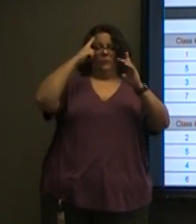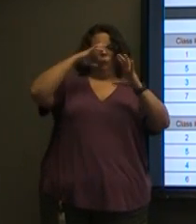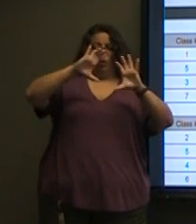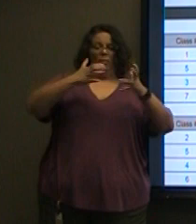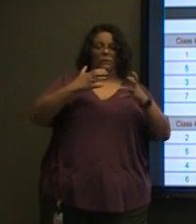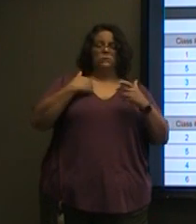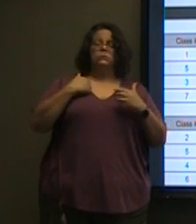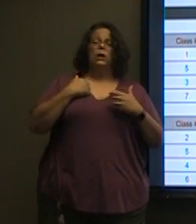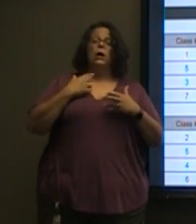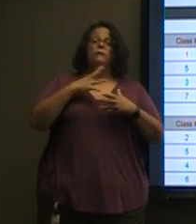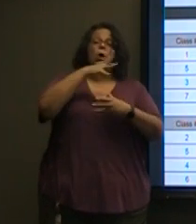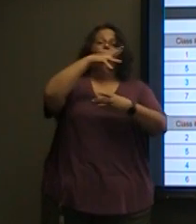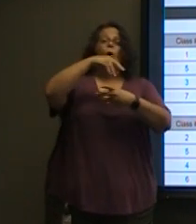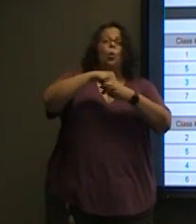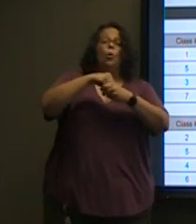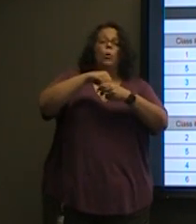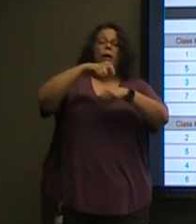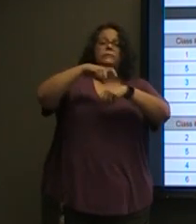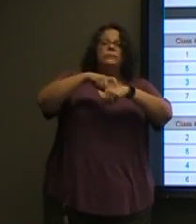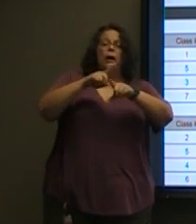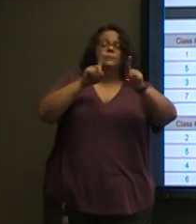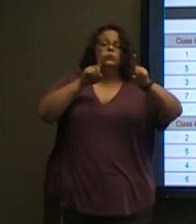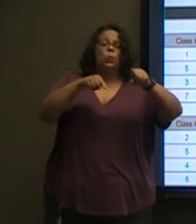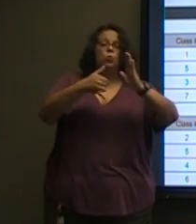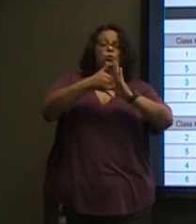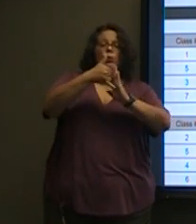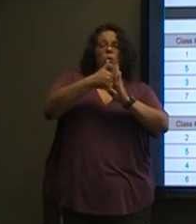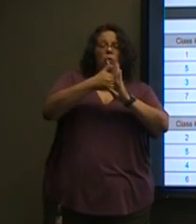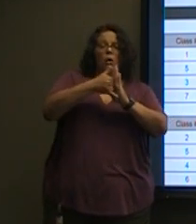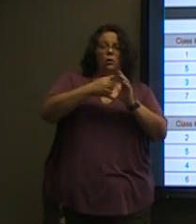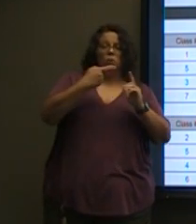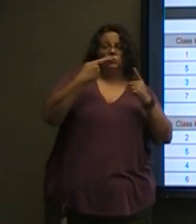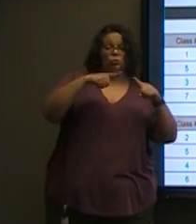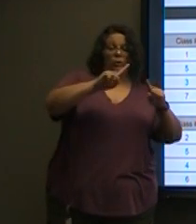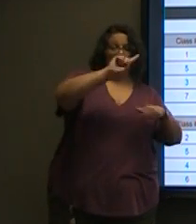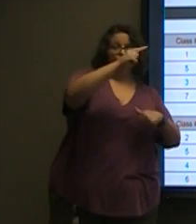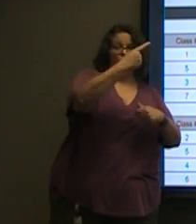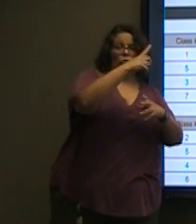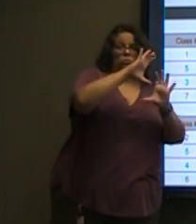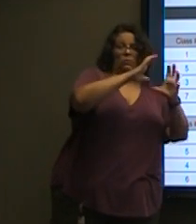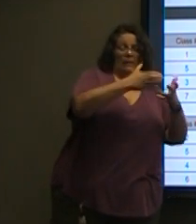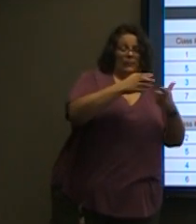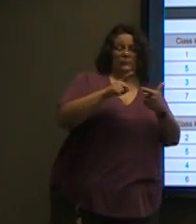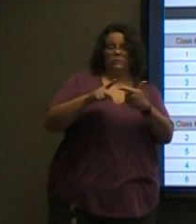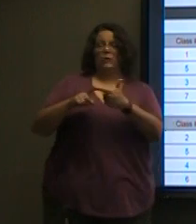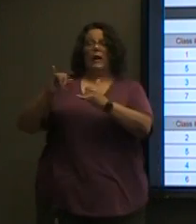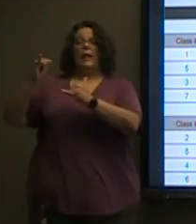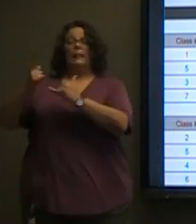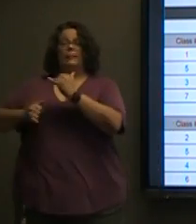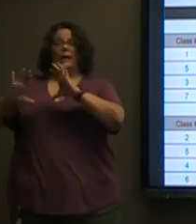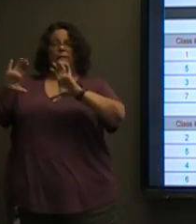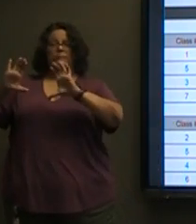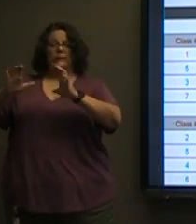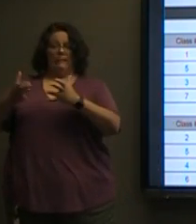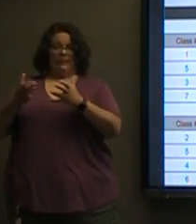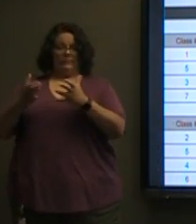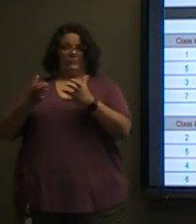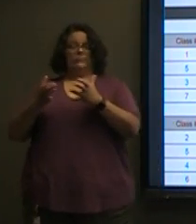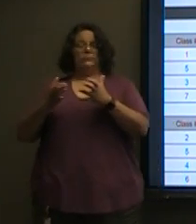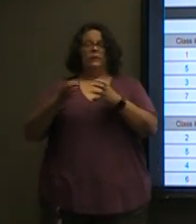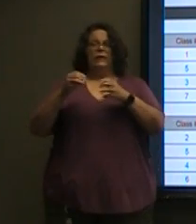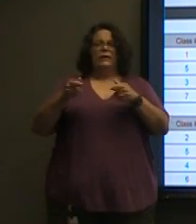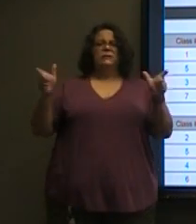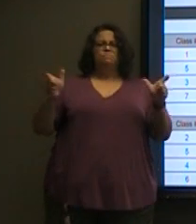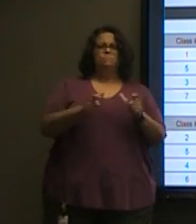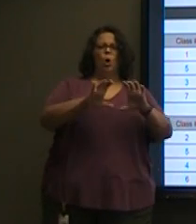crowded so that students will have opportunities to go to their lockers during first period and last period of the day in smaller